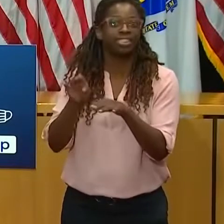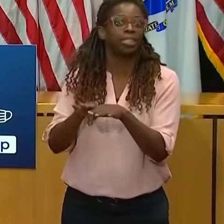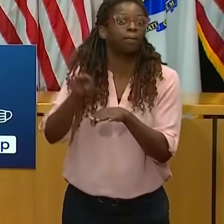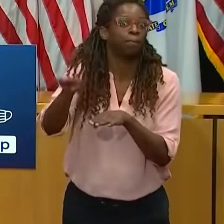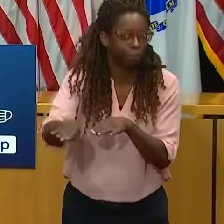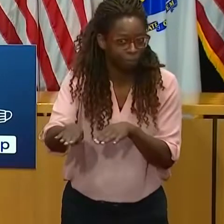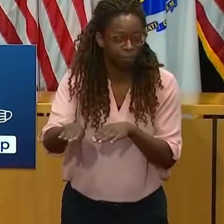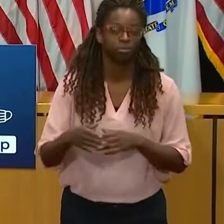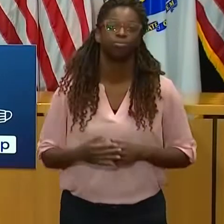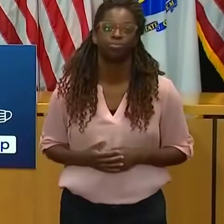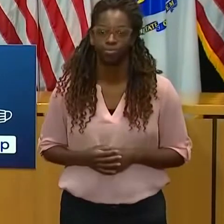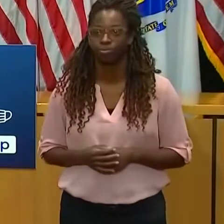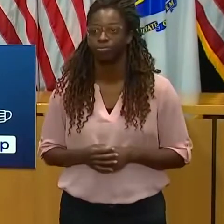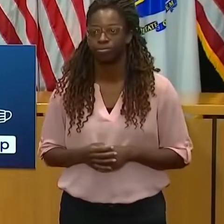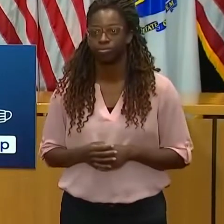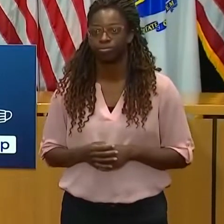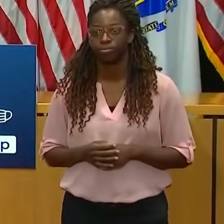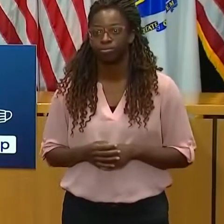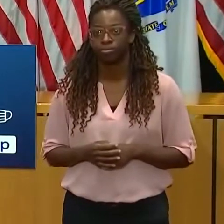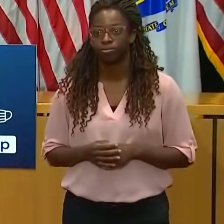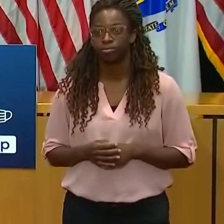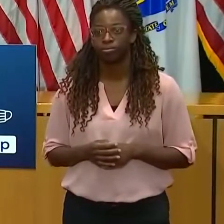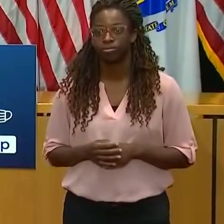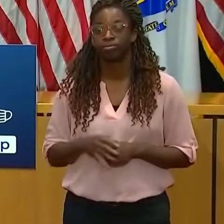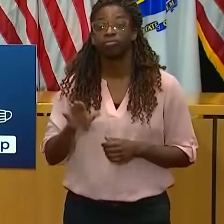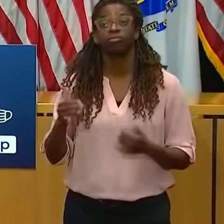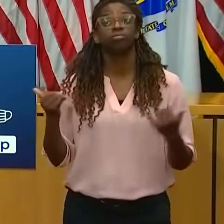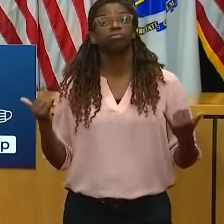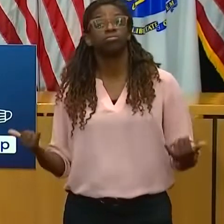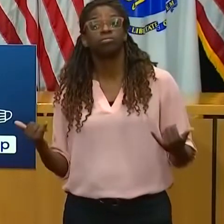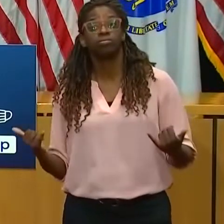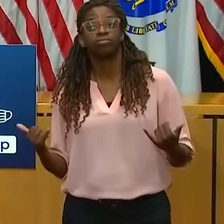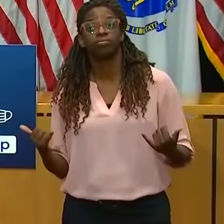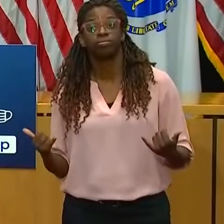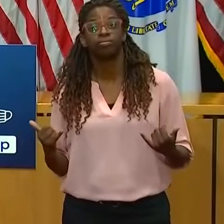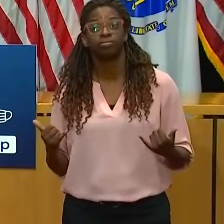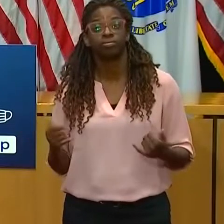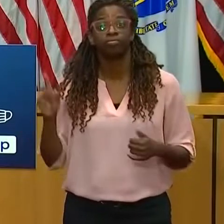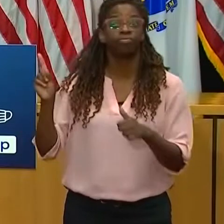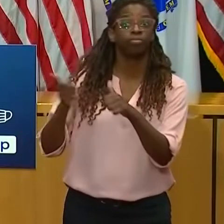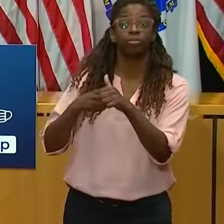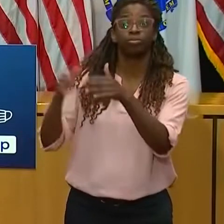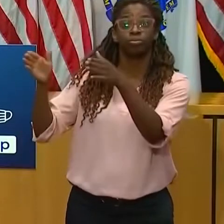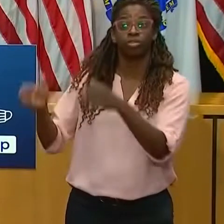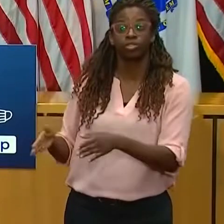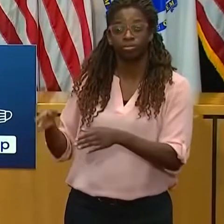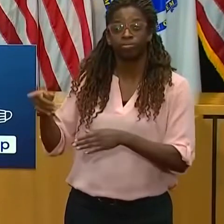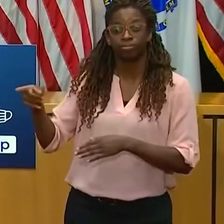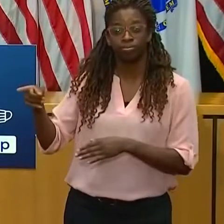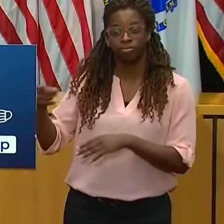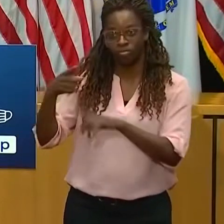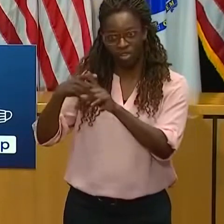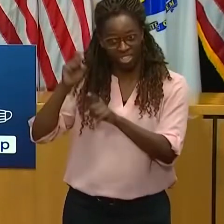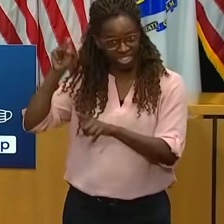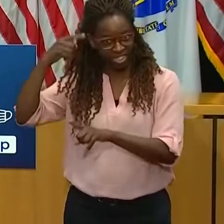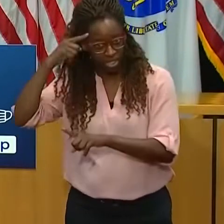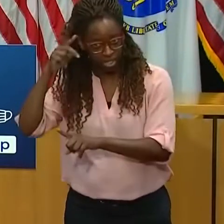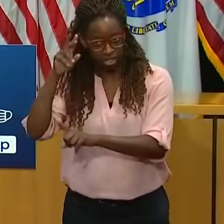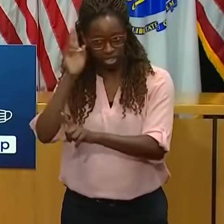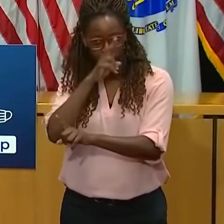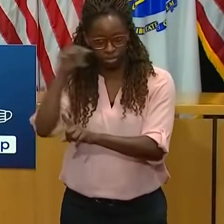support worker at a state run hospital will be vaccinated. So full soft and Environmental Services Department